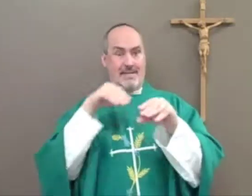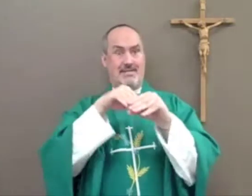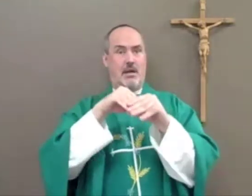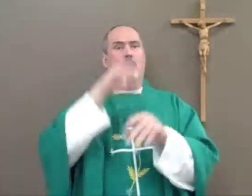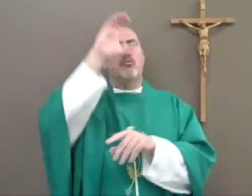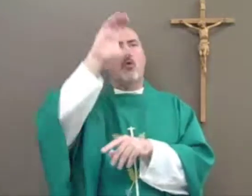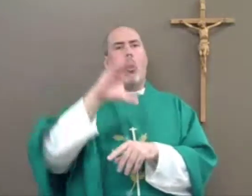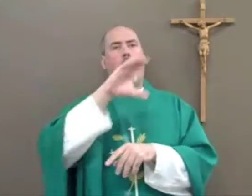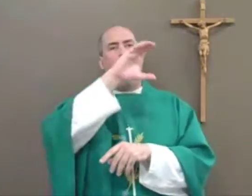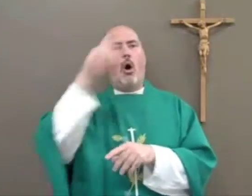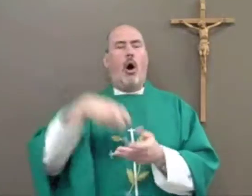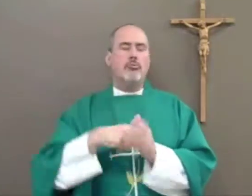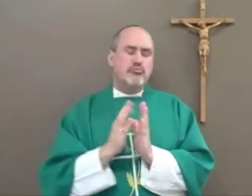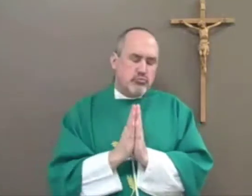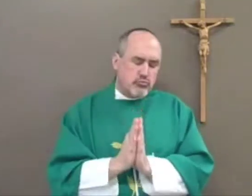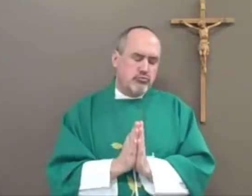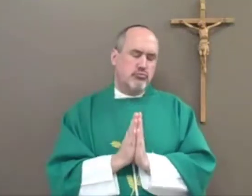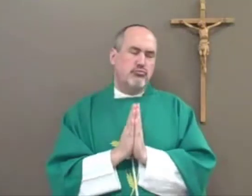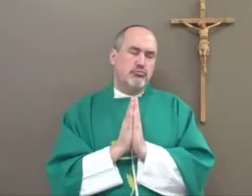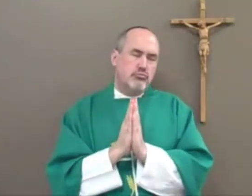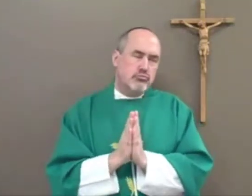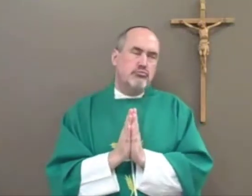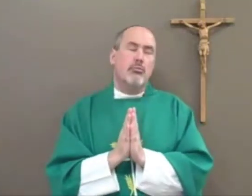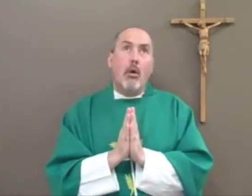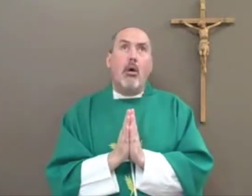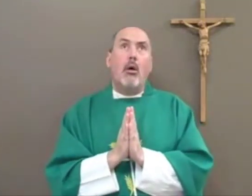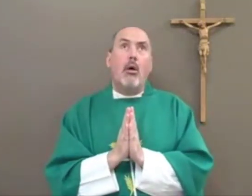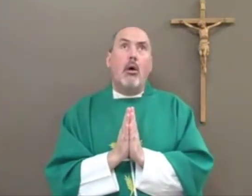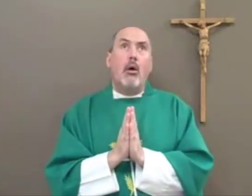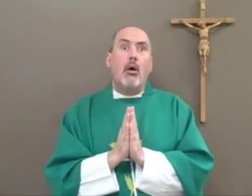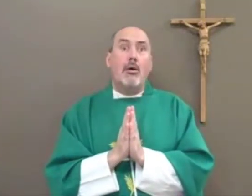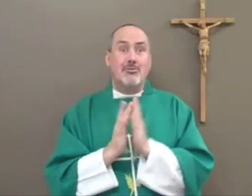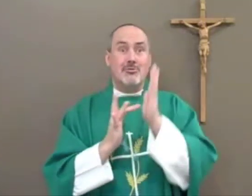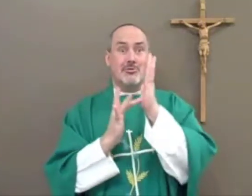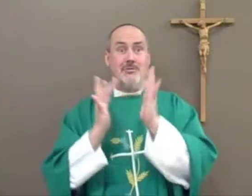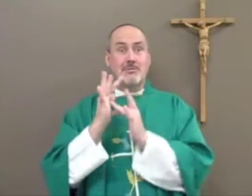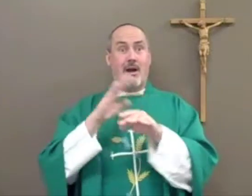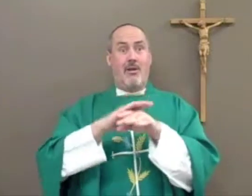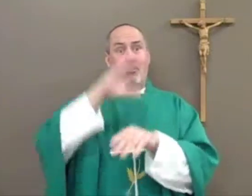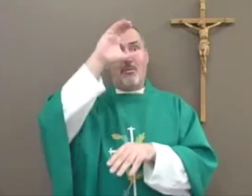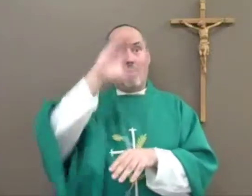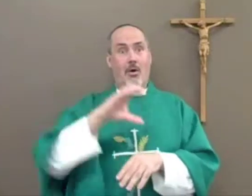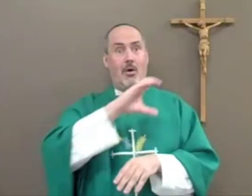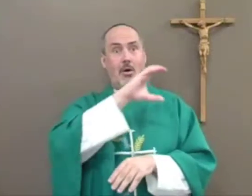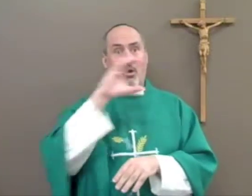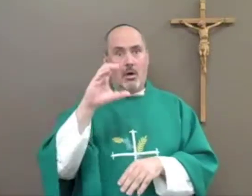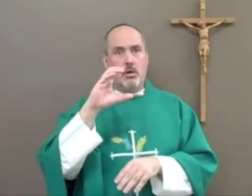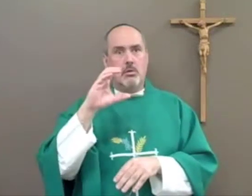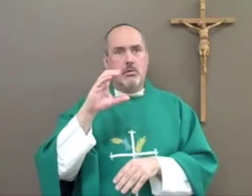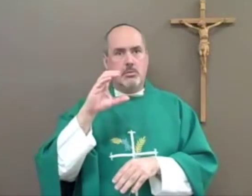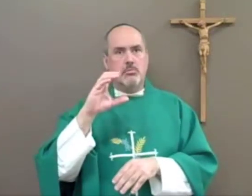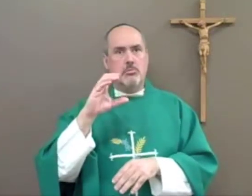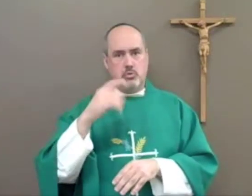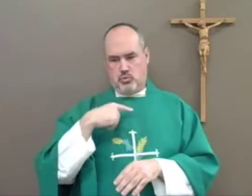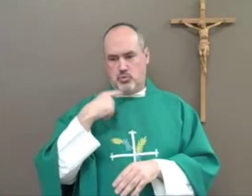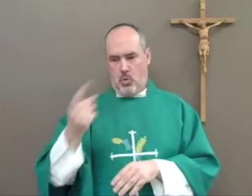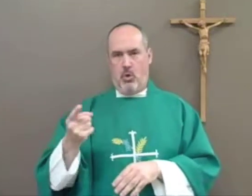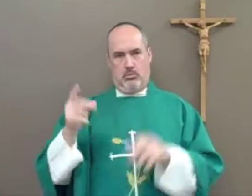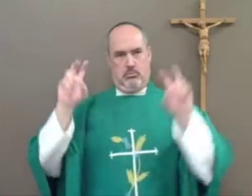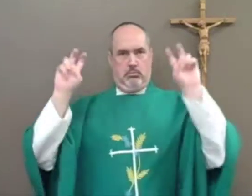prayed, there was a cross with a statue of Jesus on the cross. And one day, Jesus